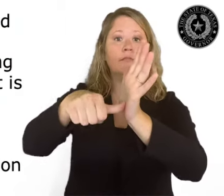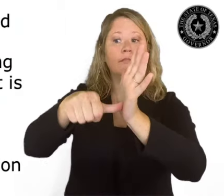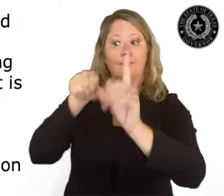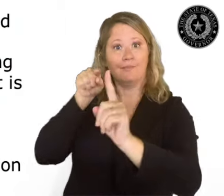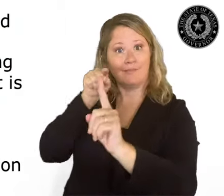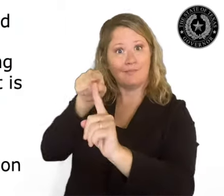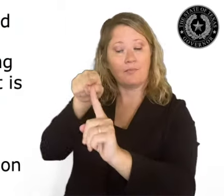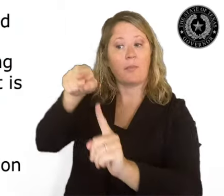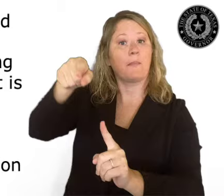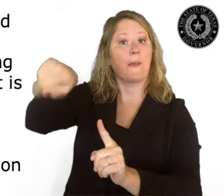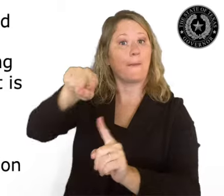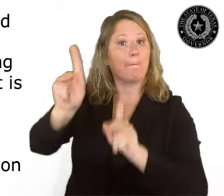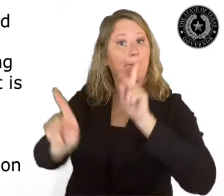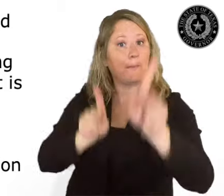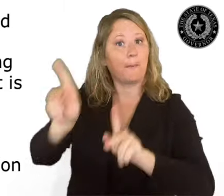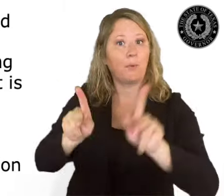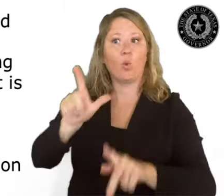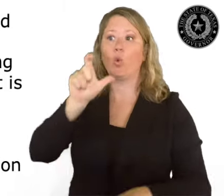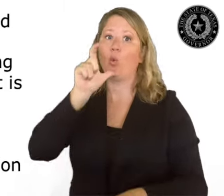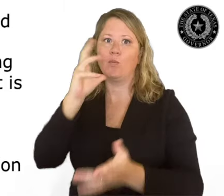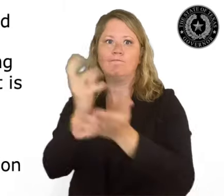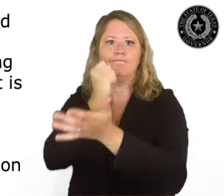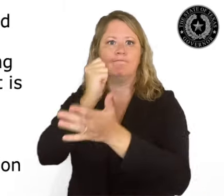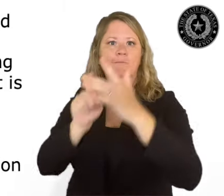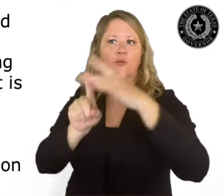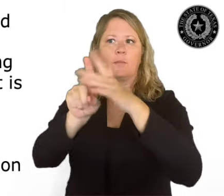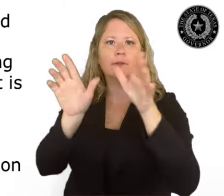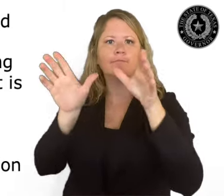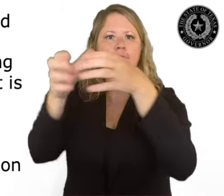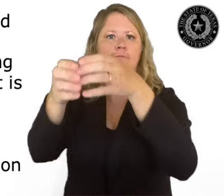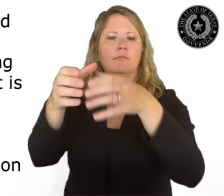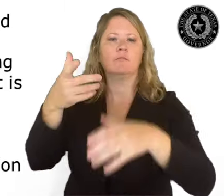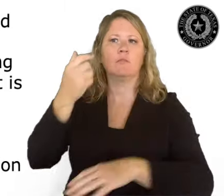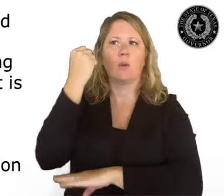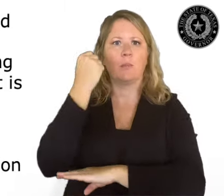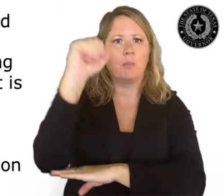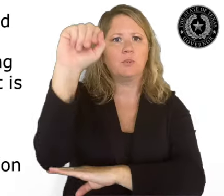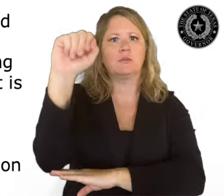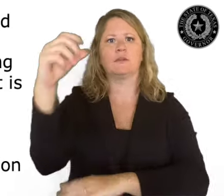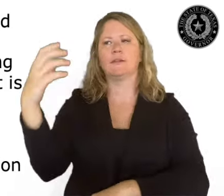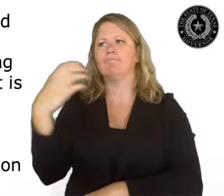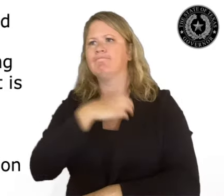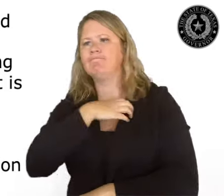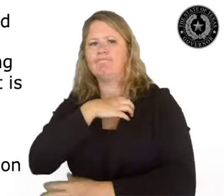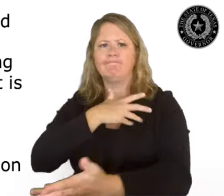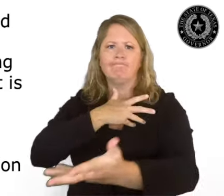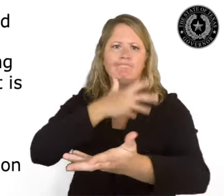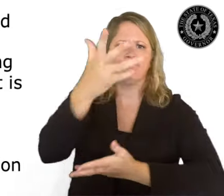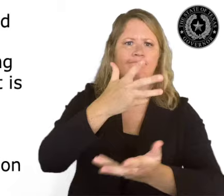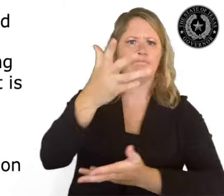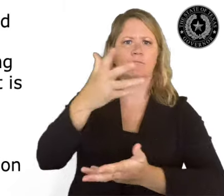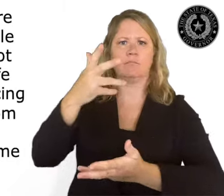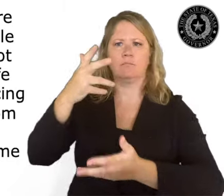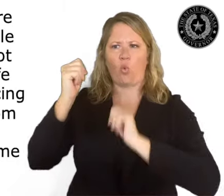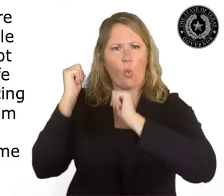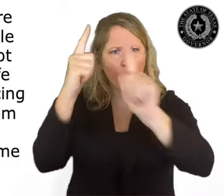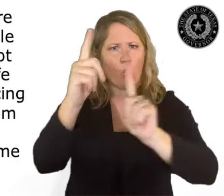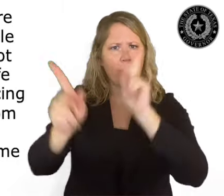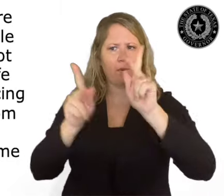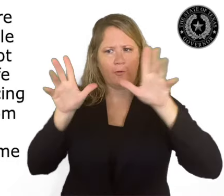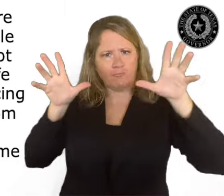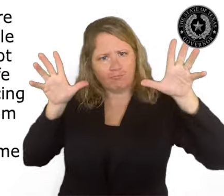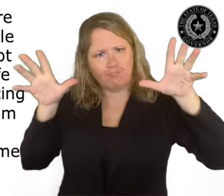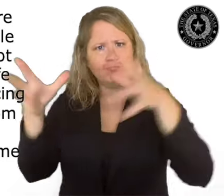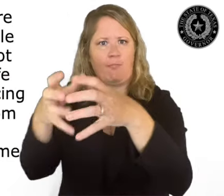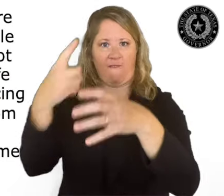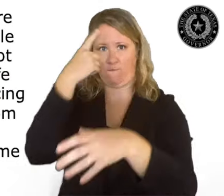covering requirements is any person attending a protest or demonstration involving more than 10 people and who is